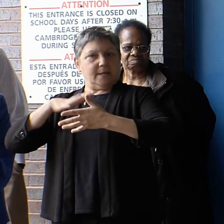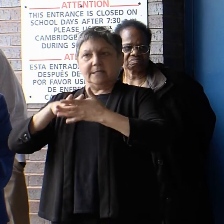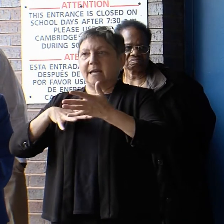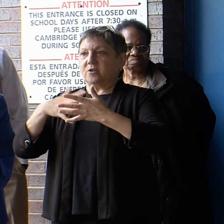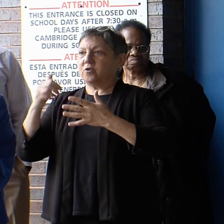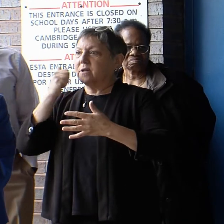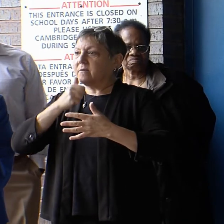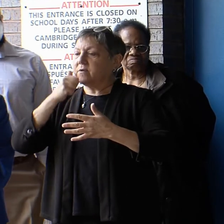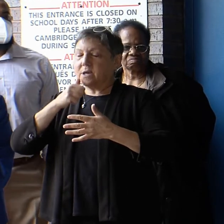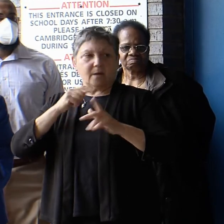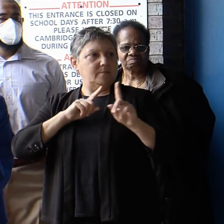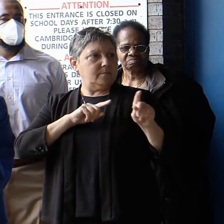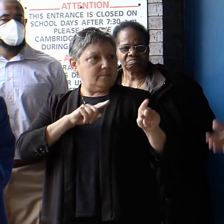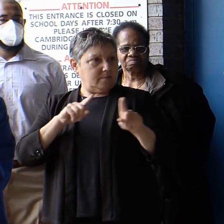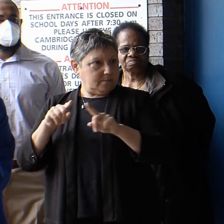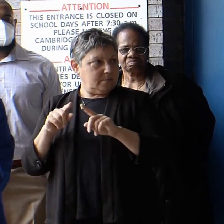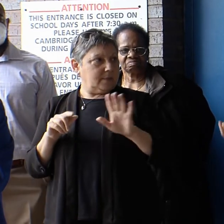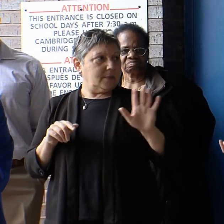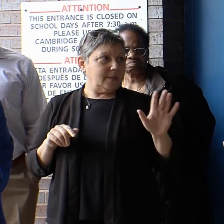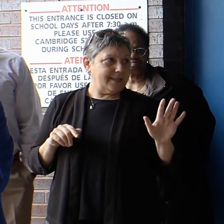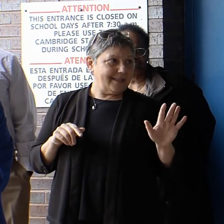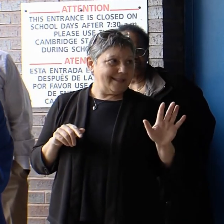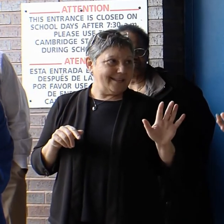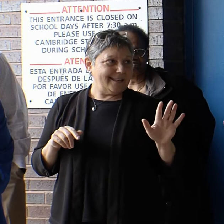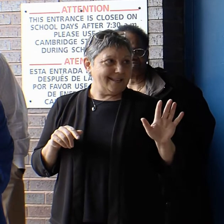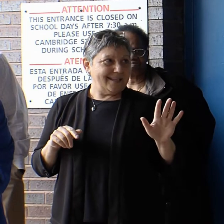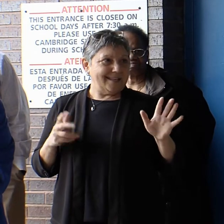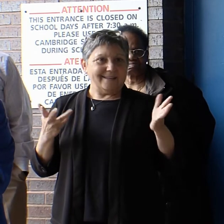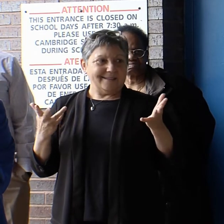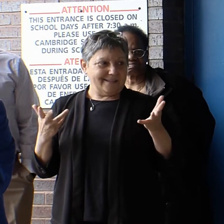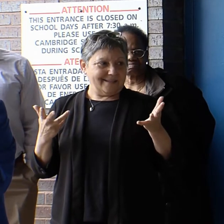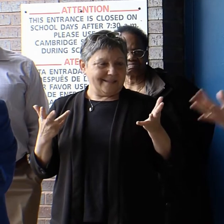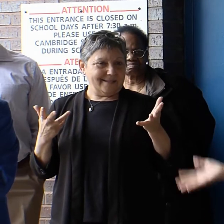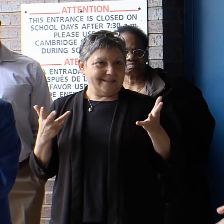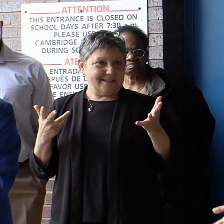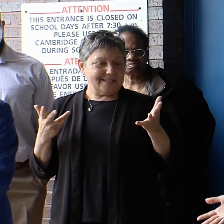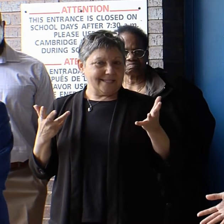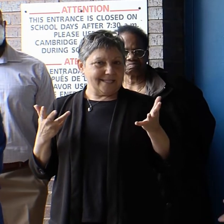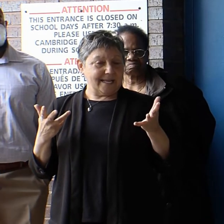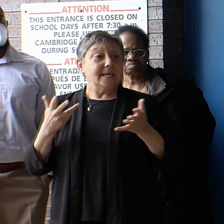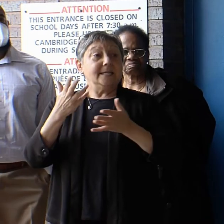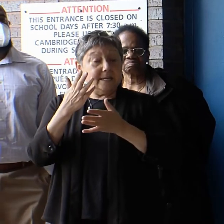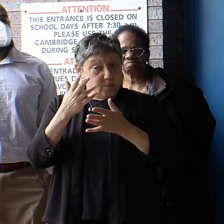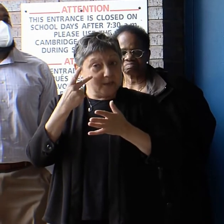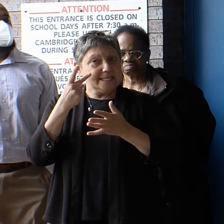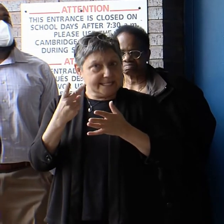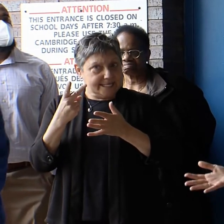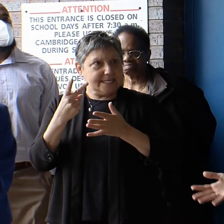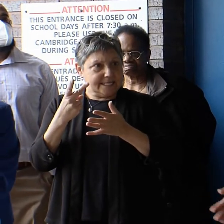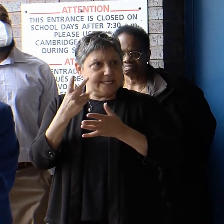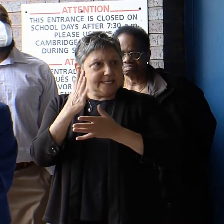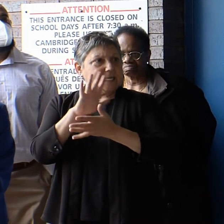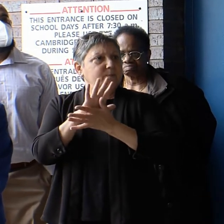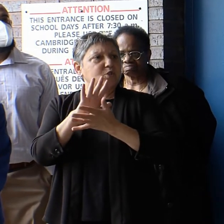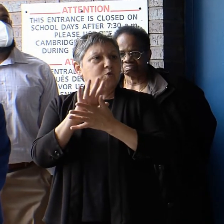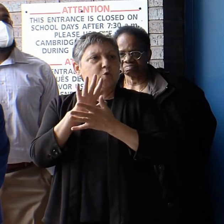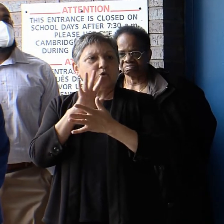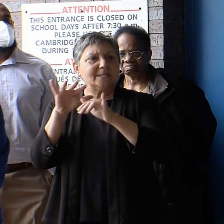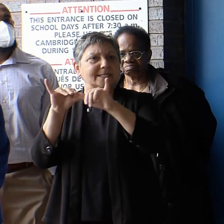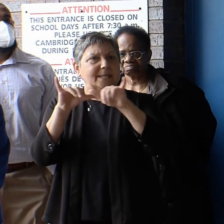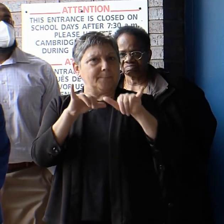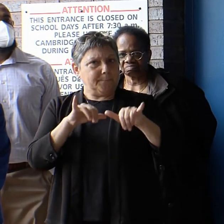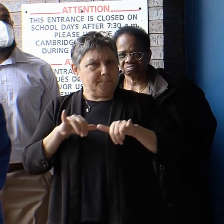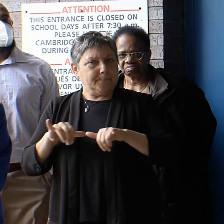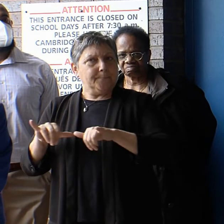And unfortunately, some of the, you know, there's some commonalities across basically every school visit